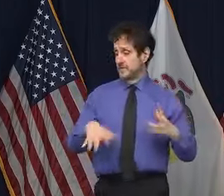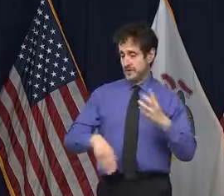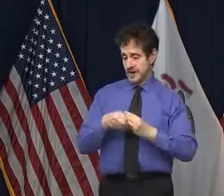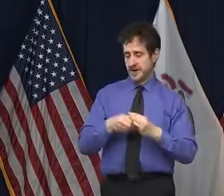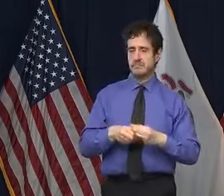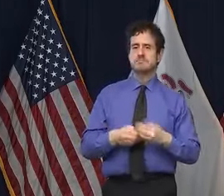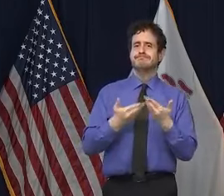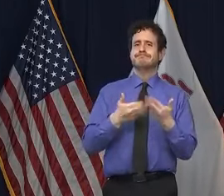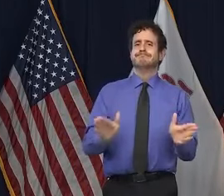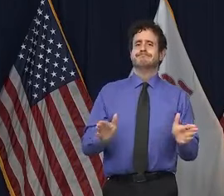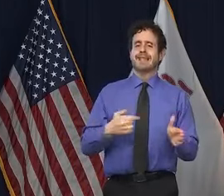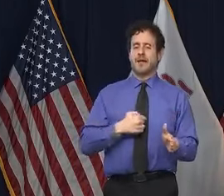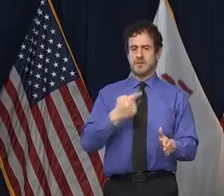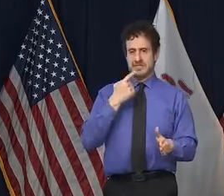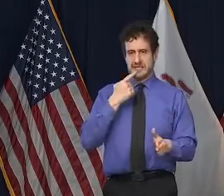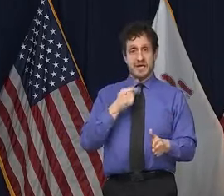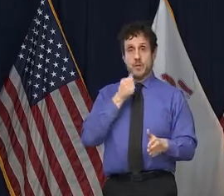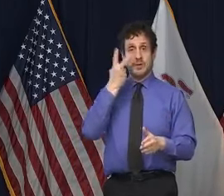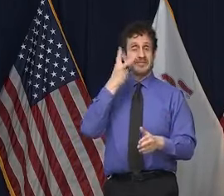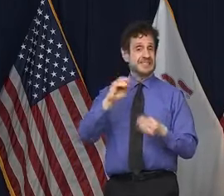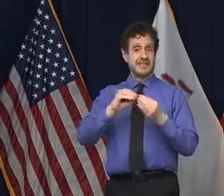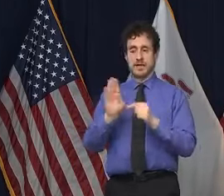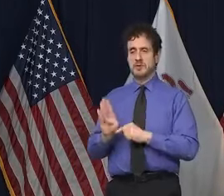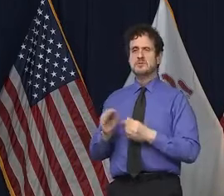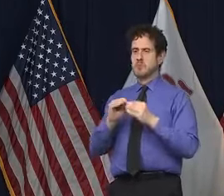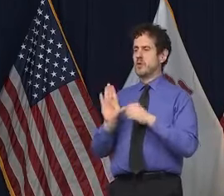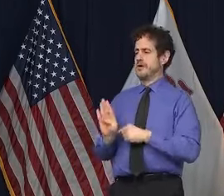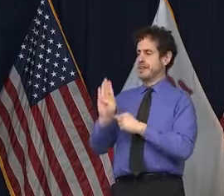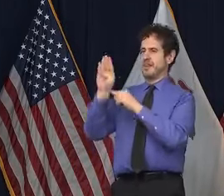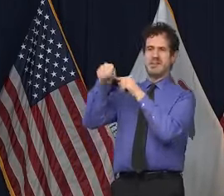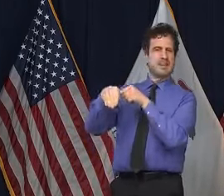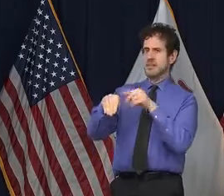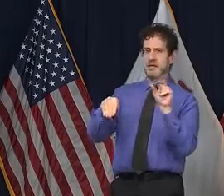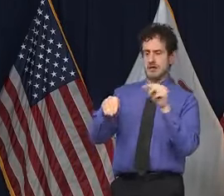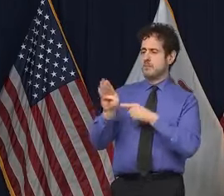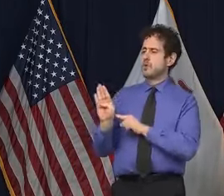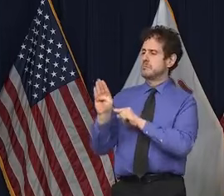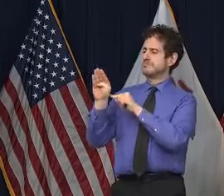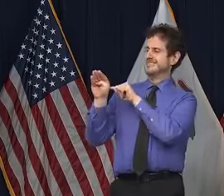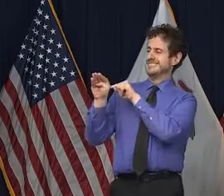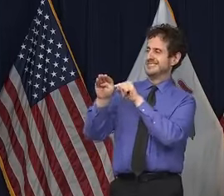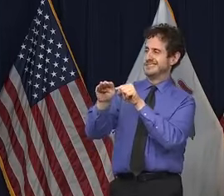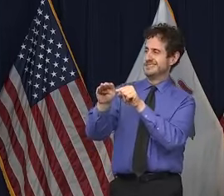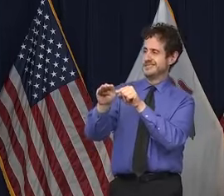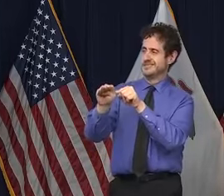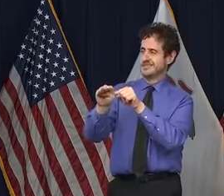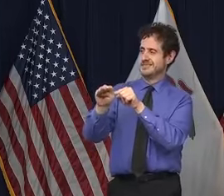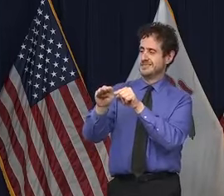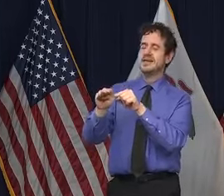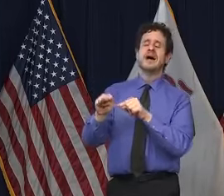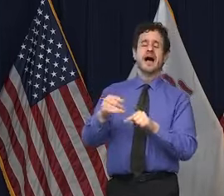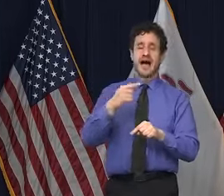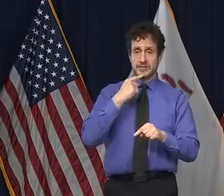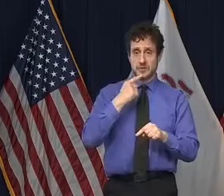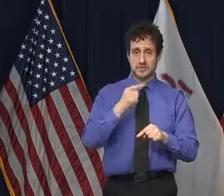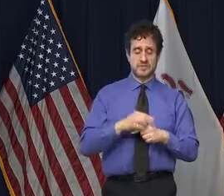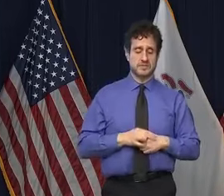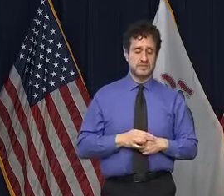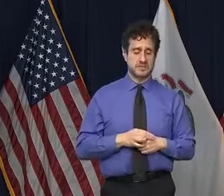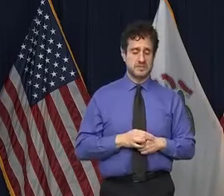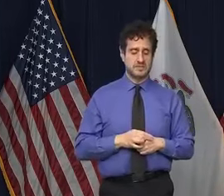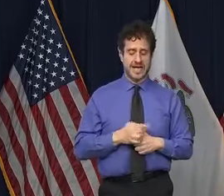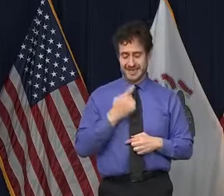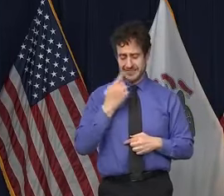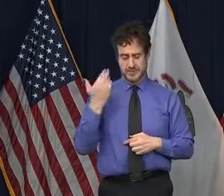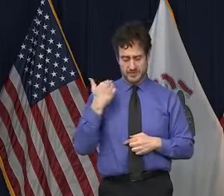that it's a flattening that we've seen more than anything else. You know, there's a fluctuation. I told you about a couple of